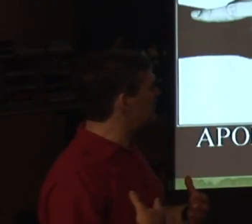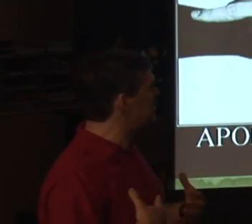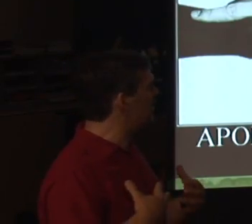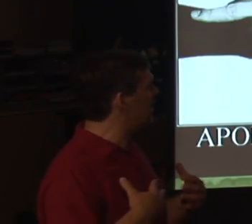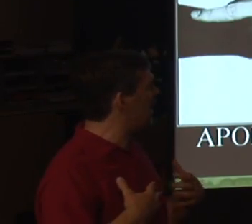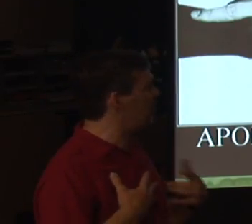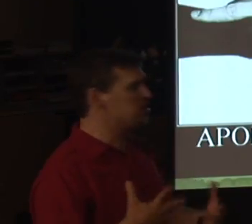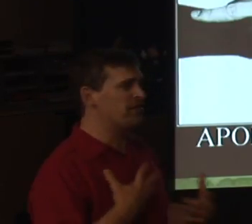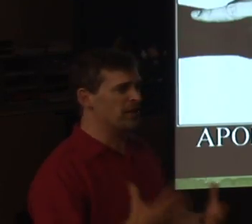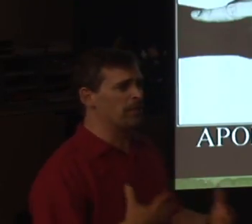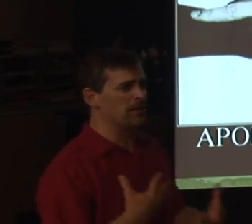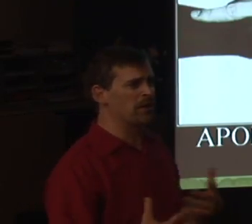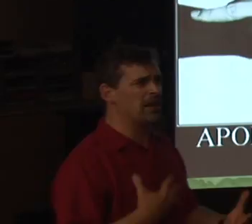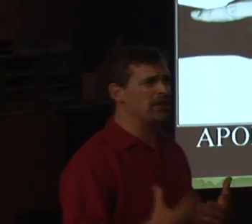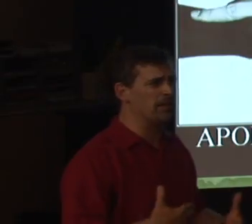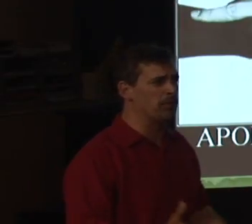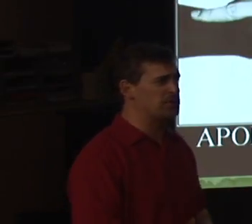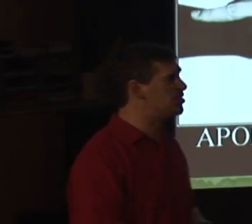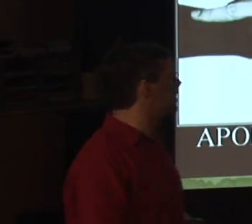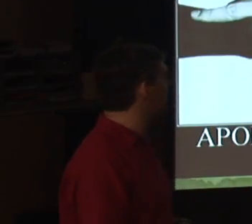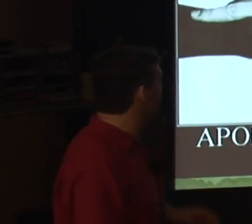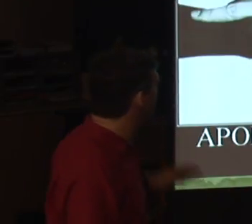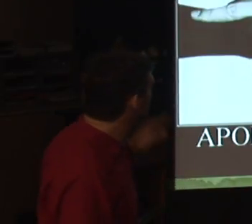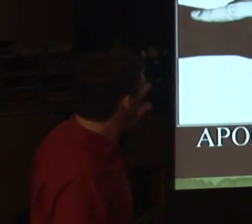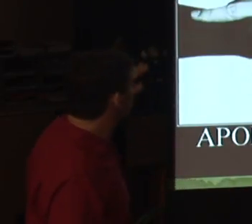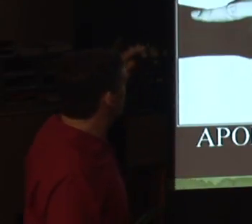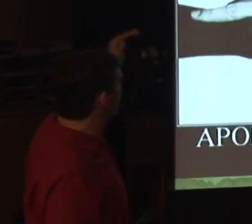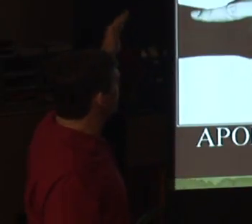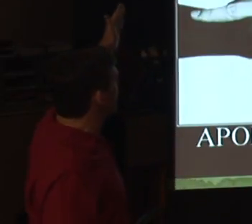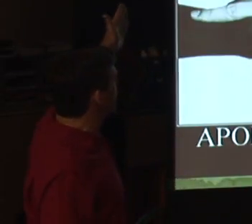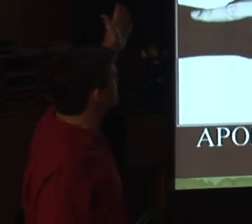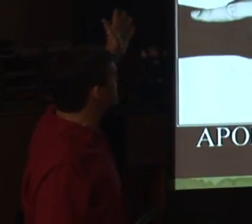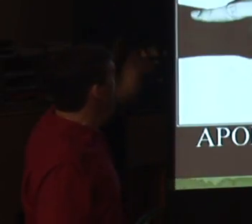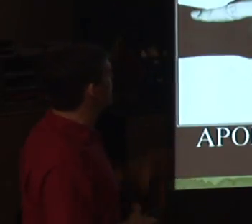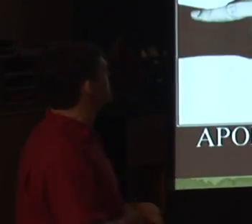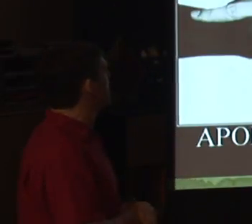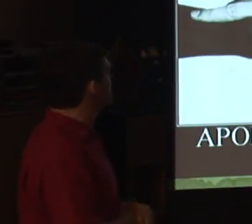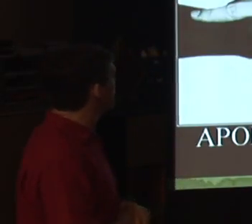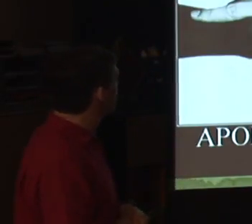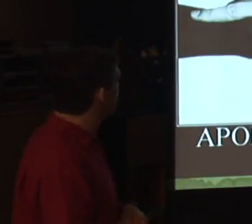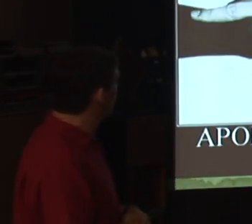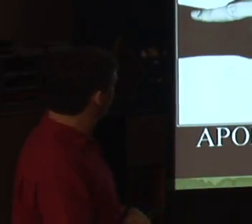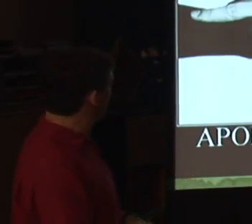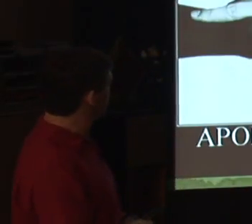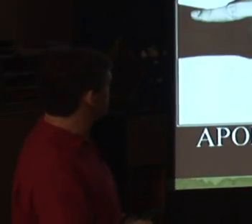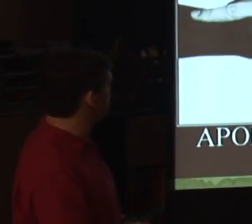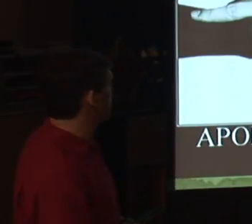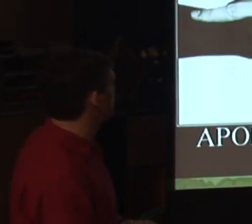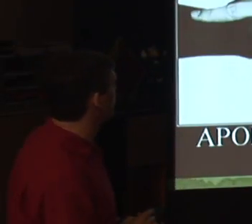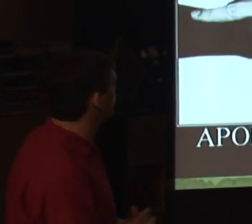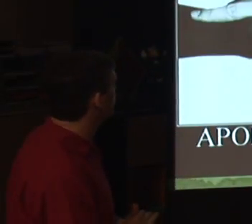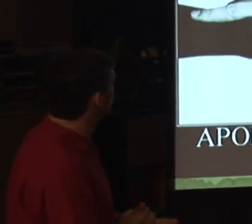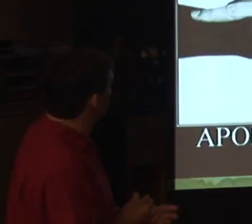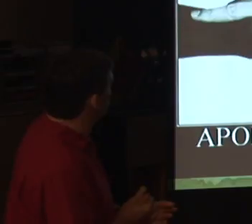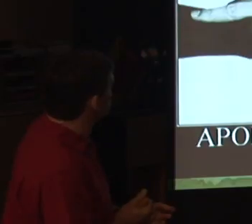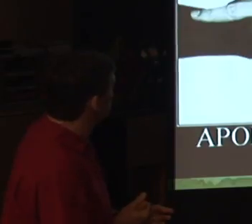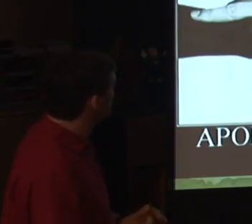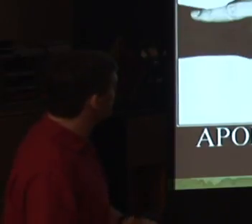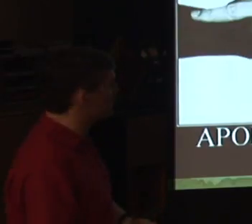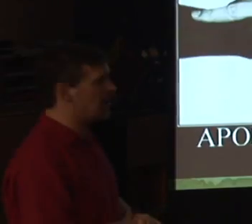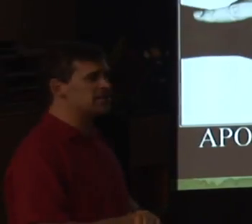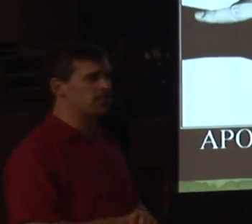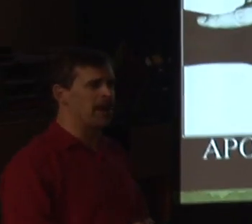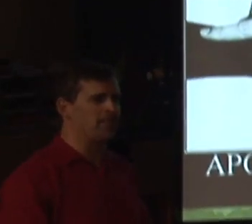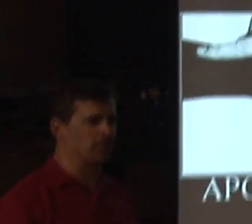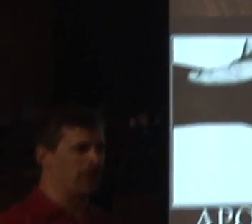that, uh, share, how does it feel about the kind of the impression you get? So like the top one is apologetics. Orthodox, theoretical, who cares?